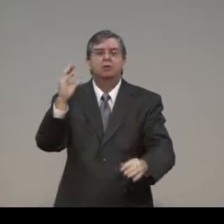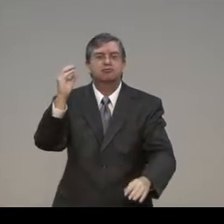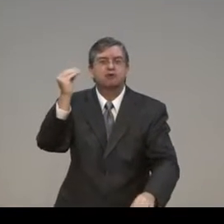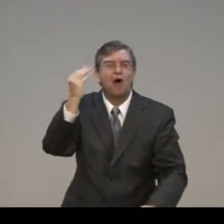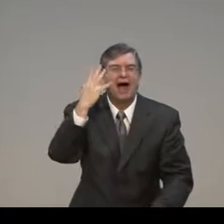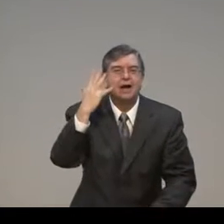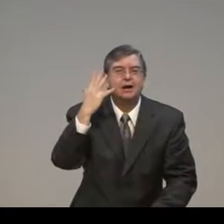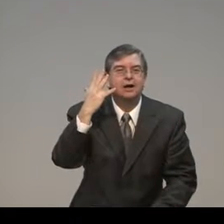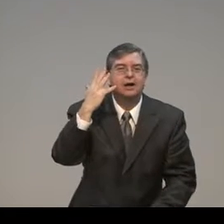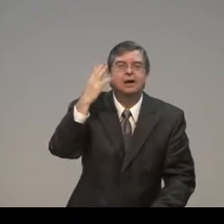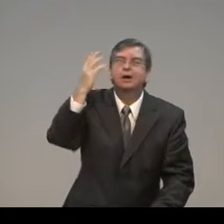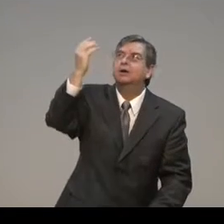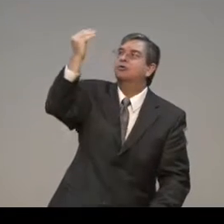Avoiding it. Grace.